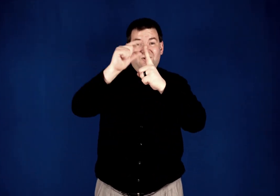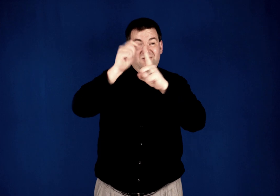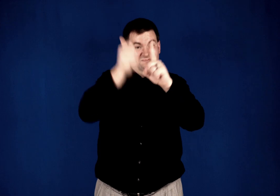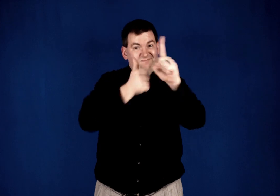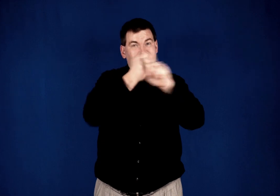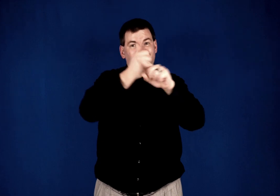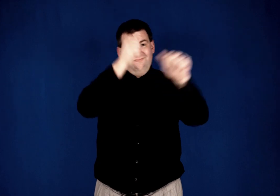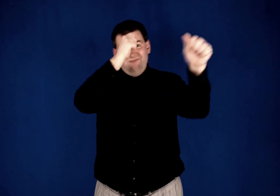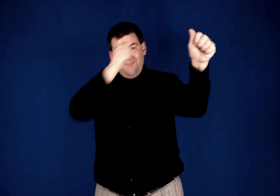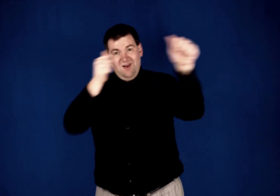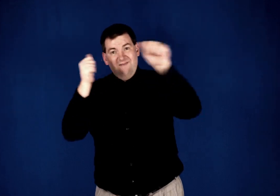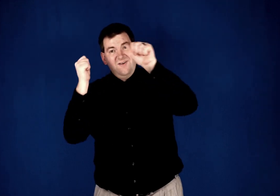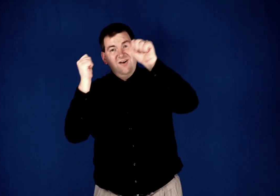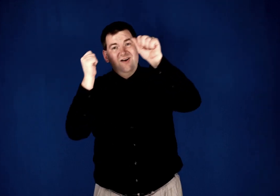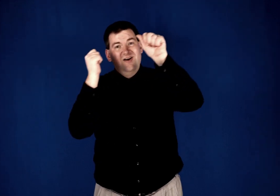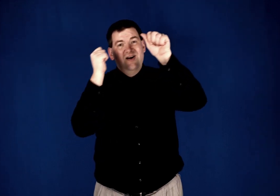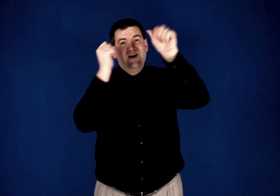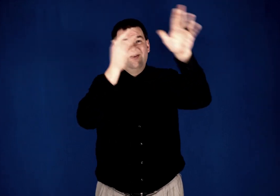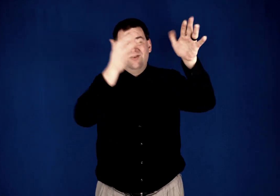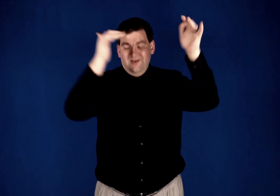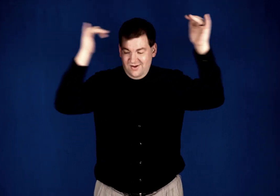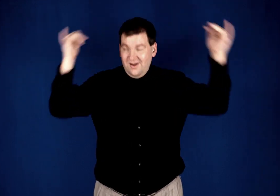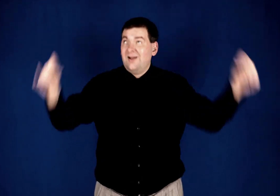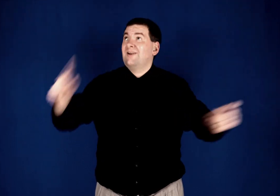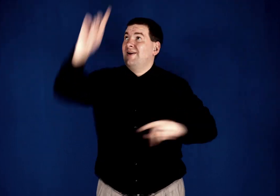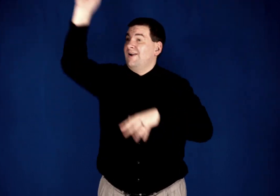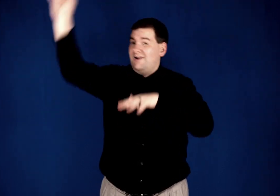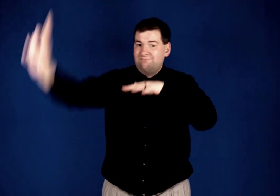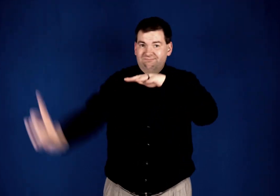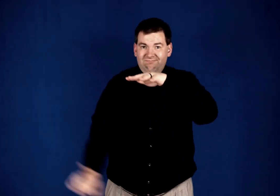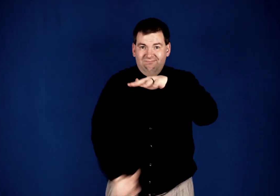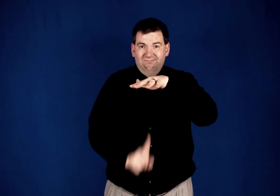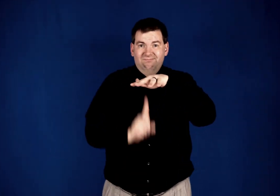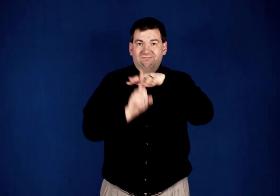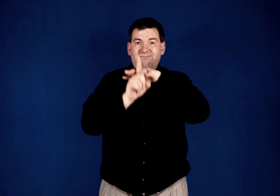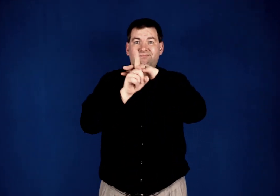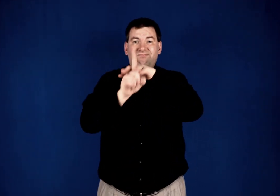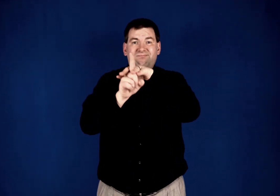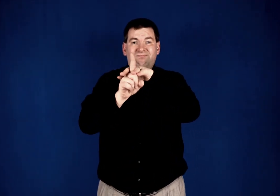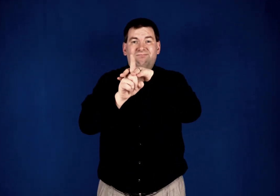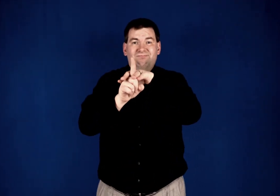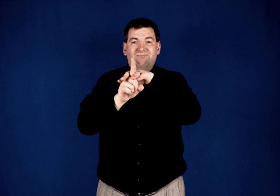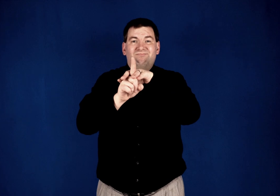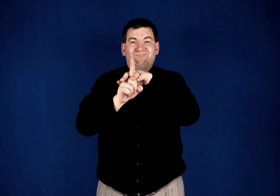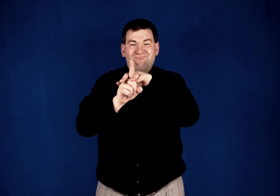of the Father now in flesh appearing